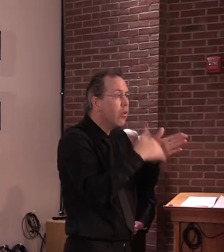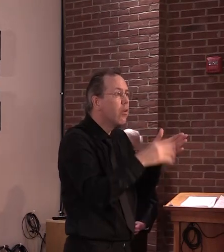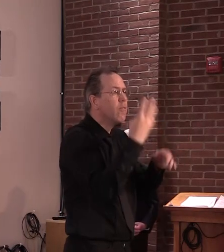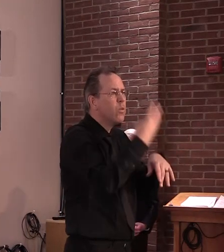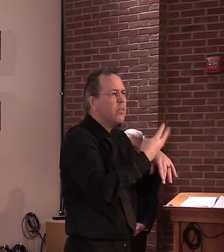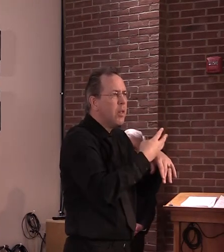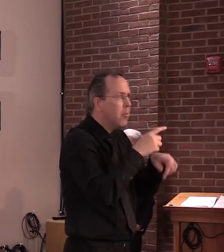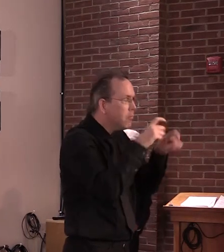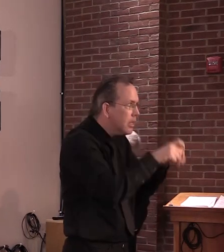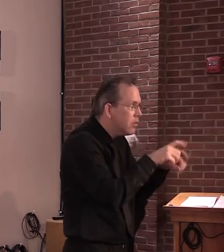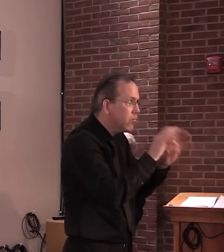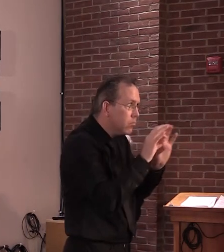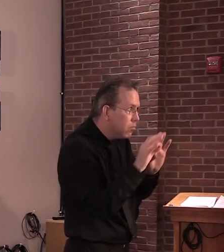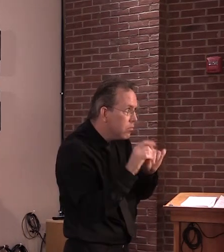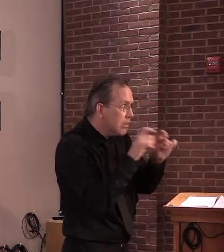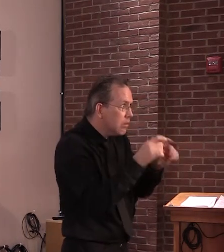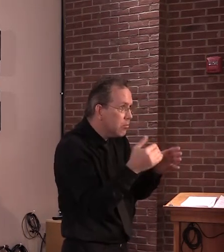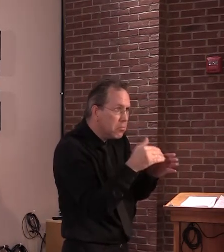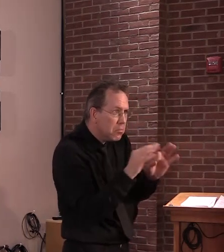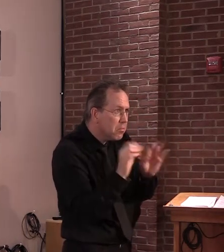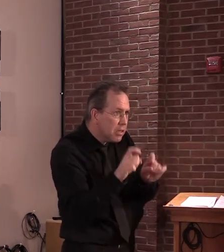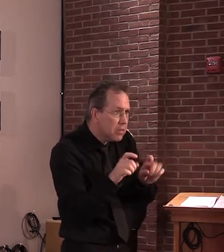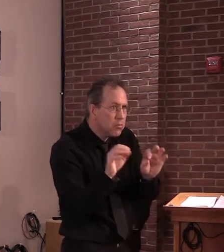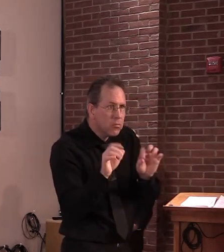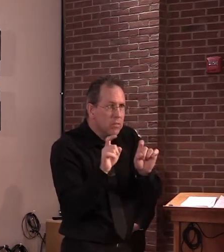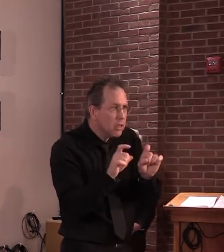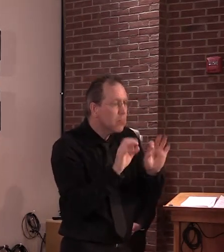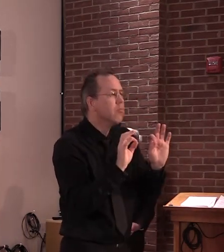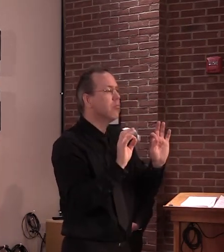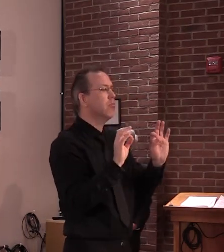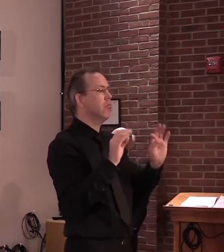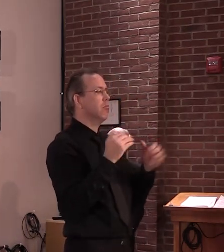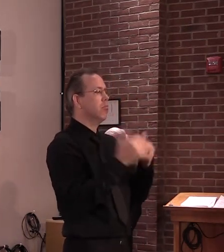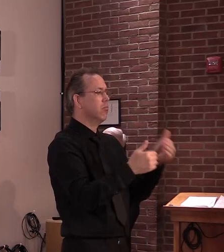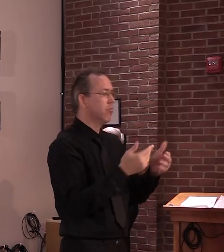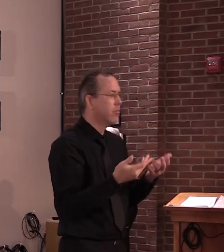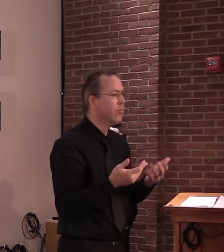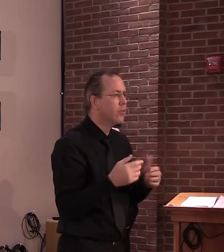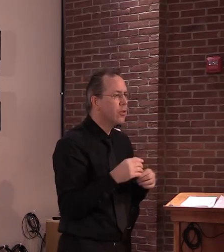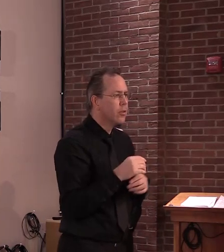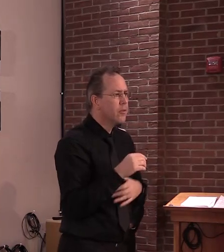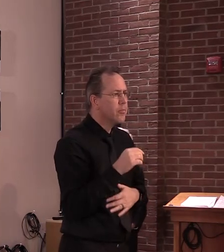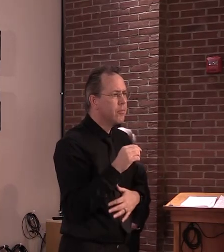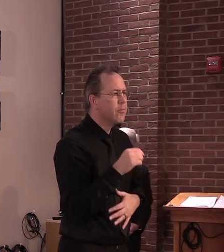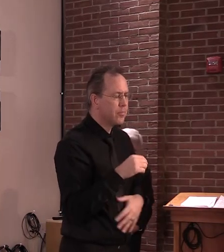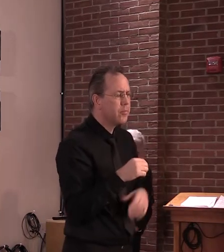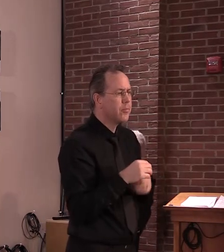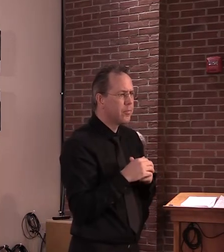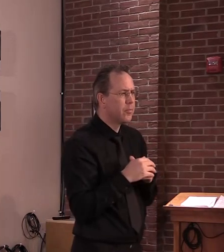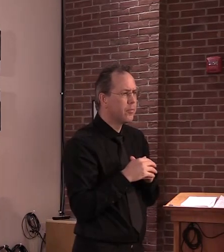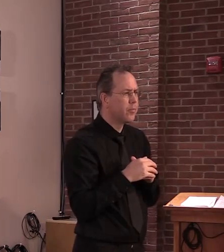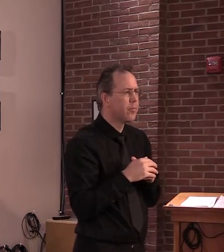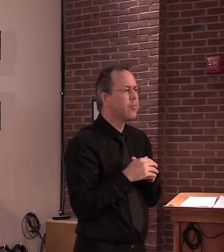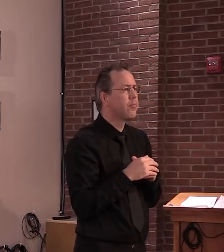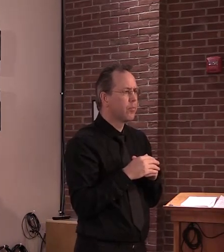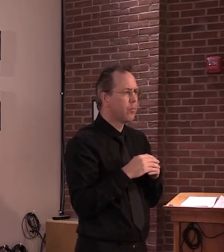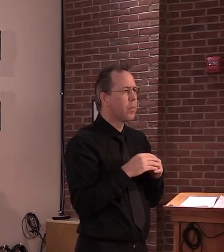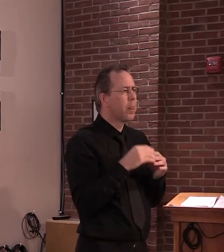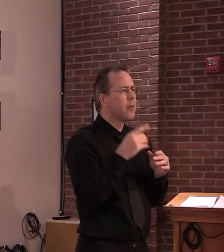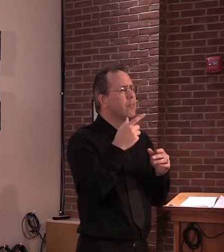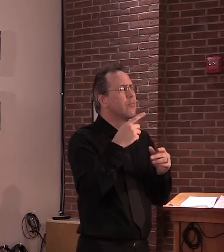So that part is not standard practice either. It's a pilot that we and the CDC are working on together,